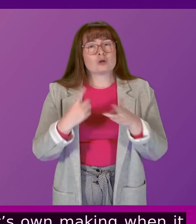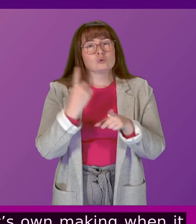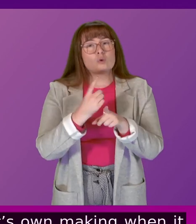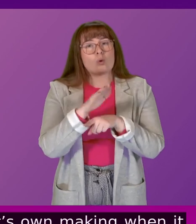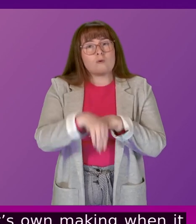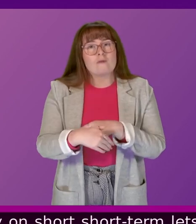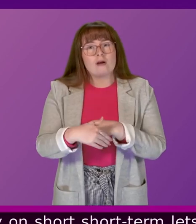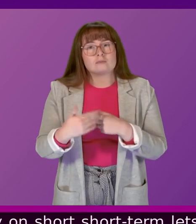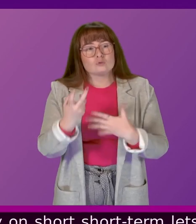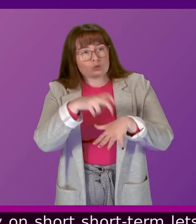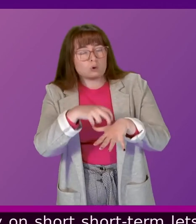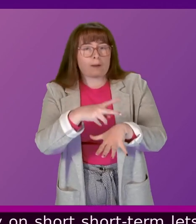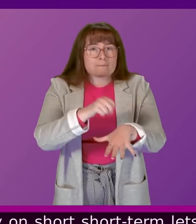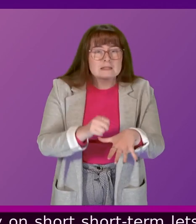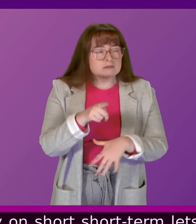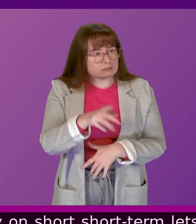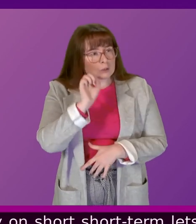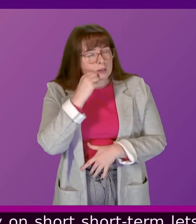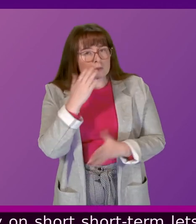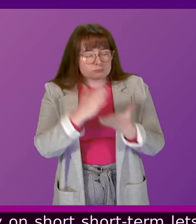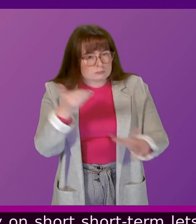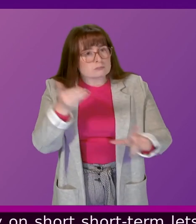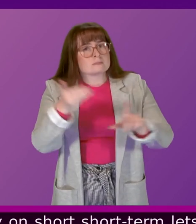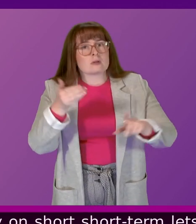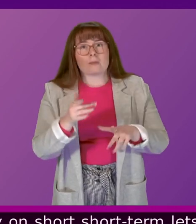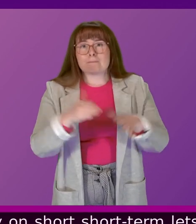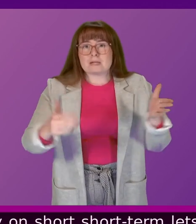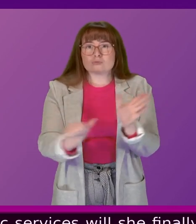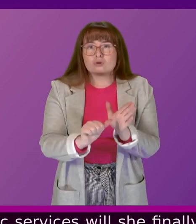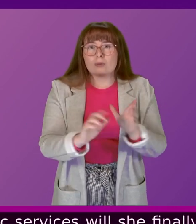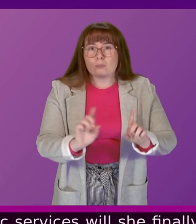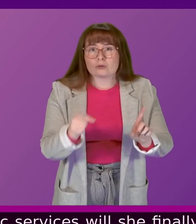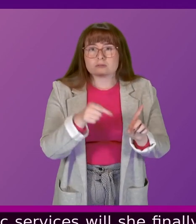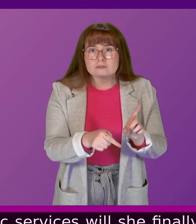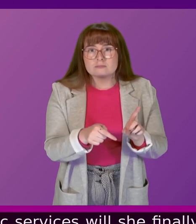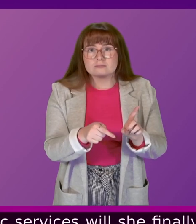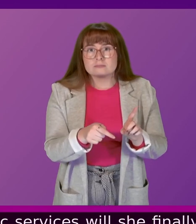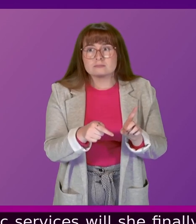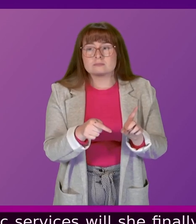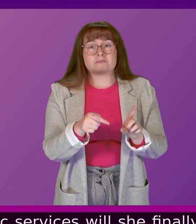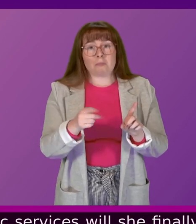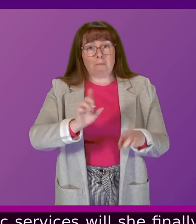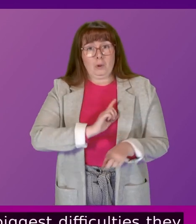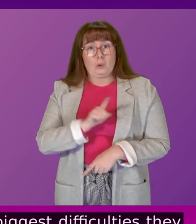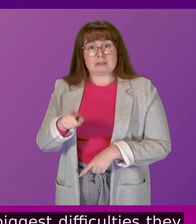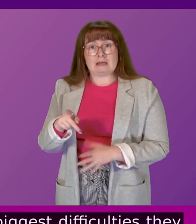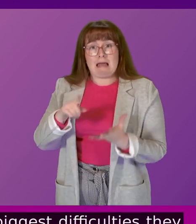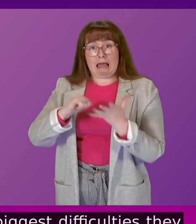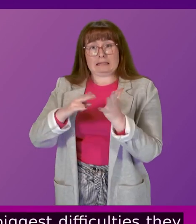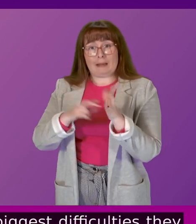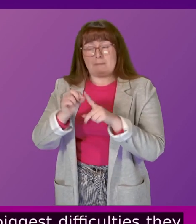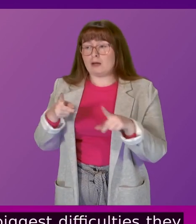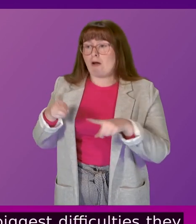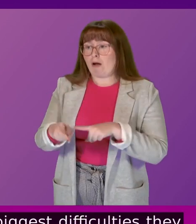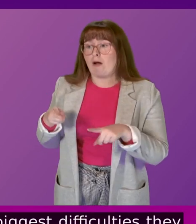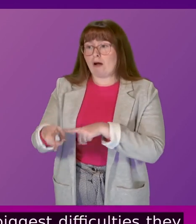services, will she finally acknowledge that one of the biggest difficulties they face is the result of the crippling SNP cuts